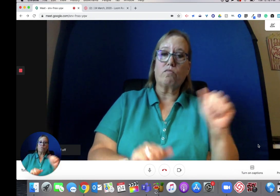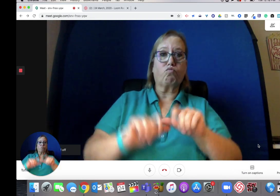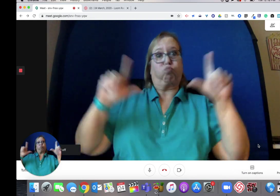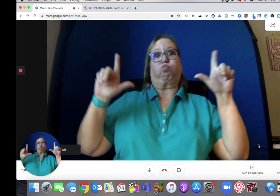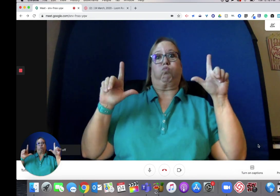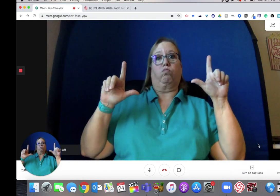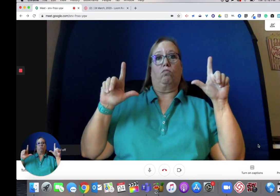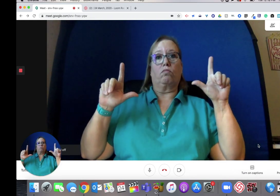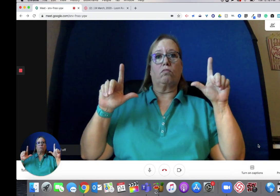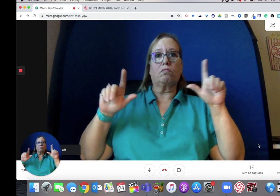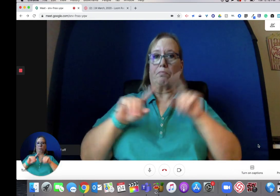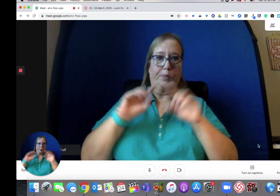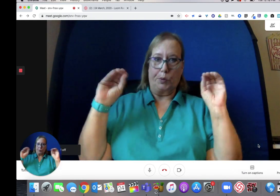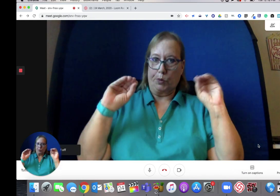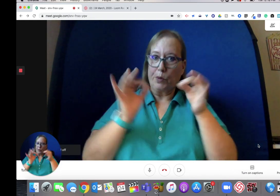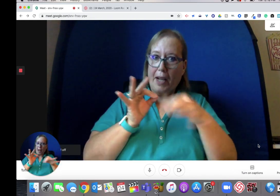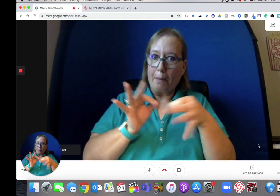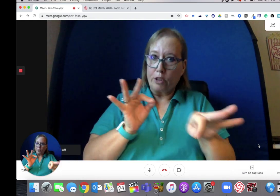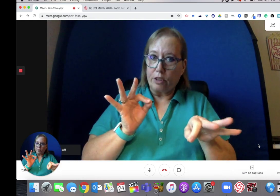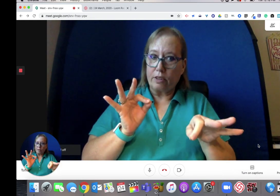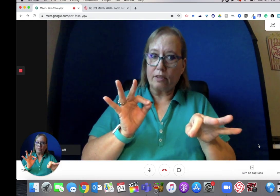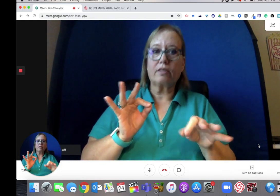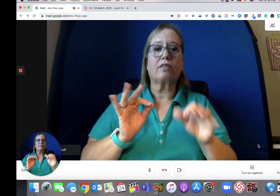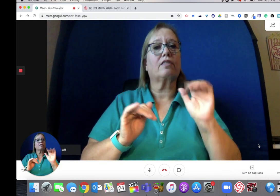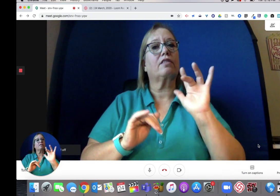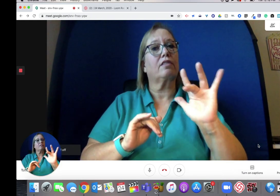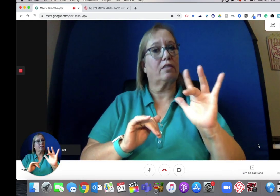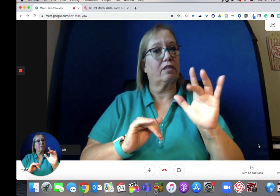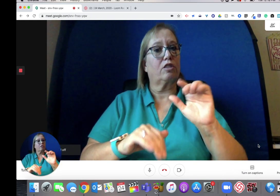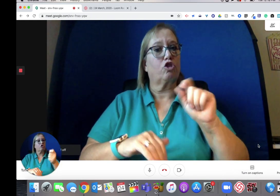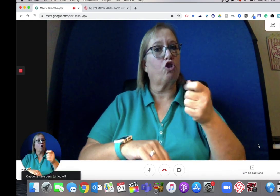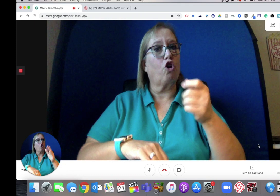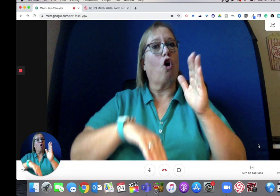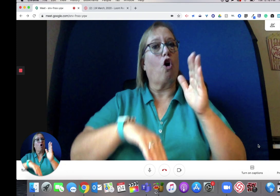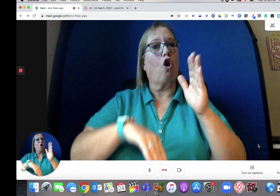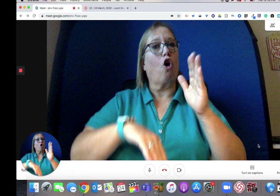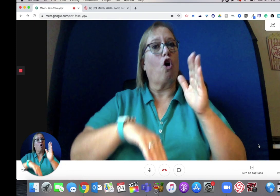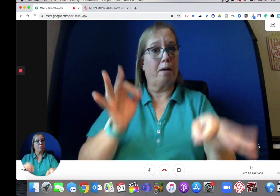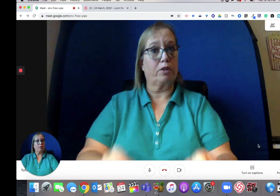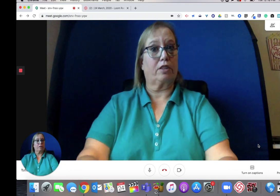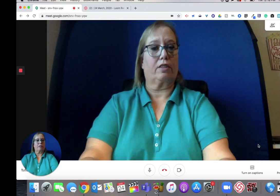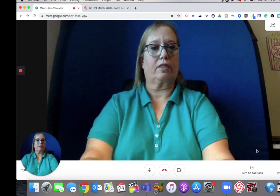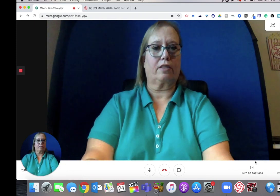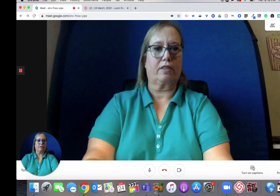If you turn them off, the screen gets bigger, but you have no captions. So turn on the captions.